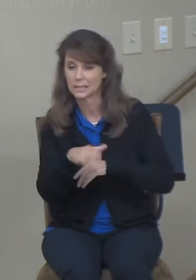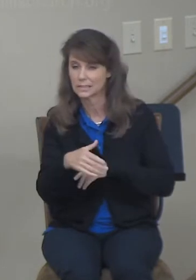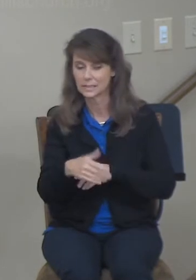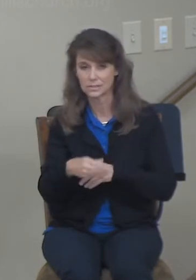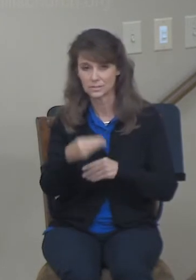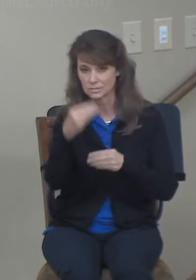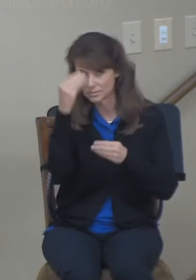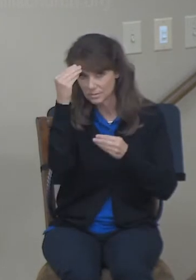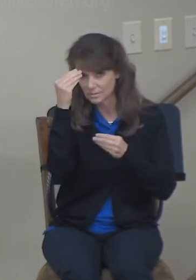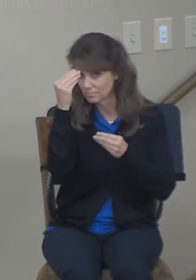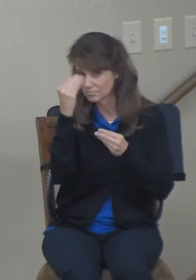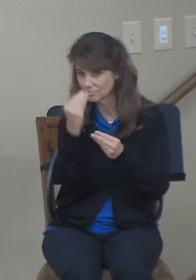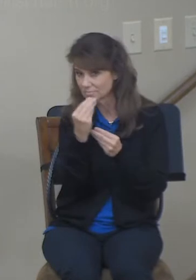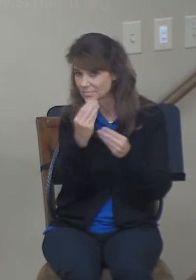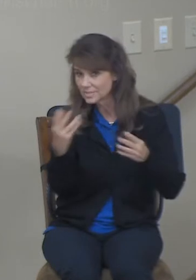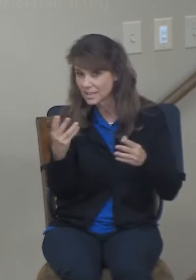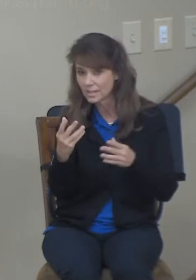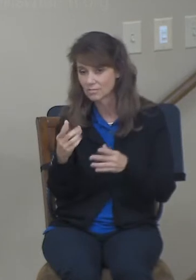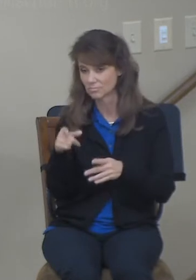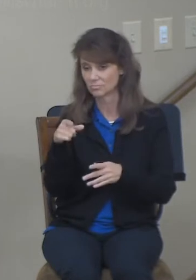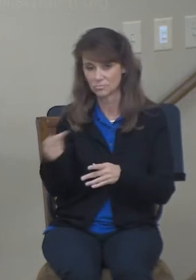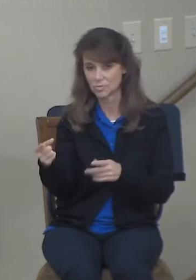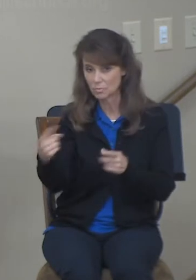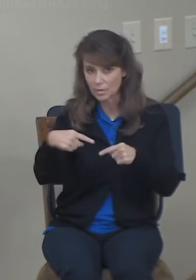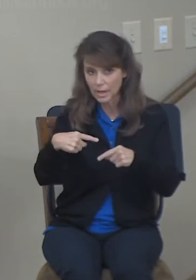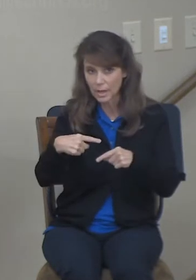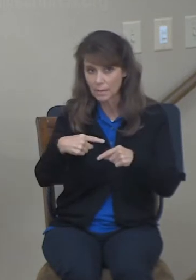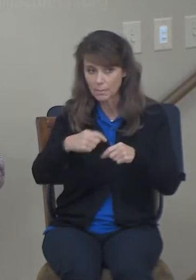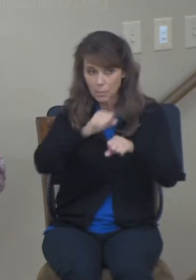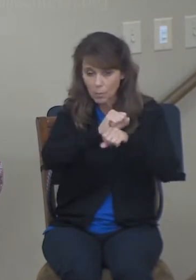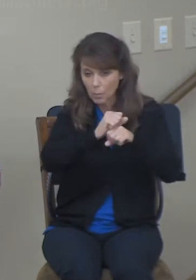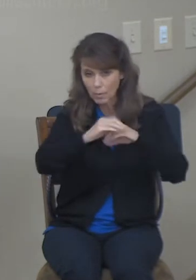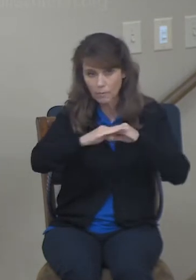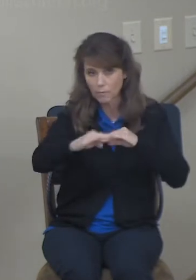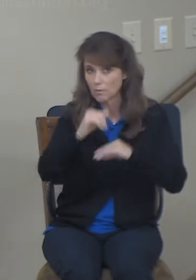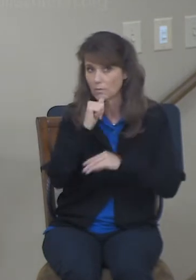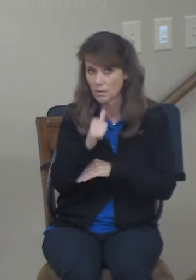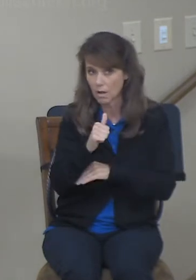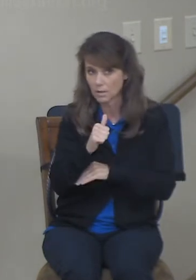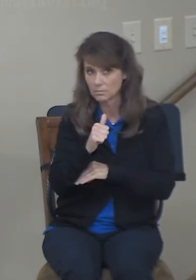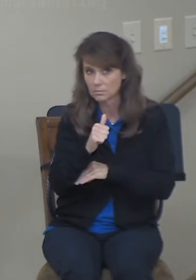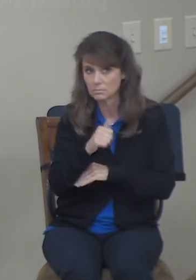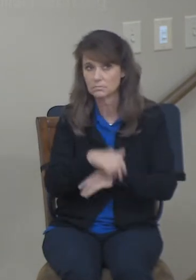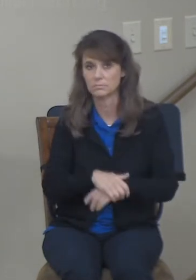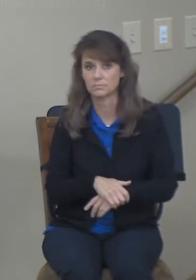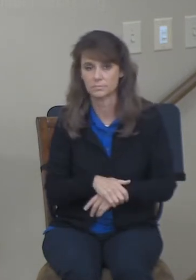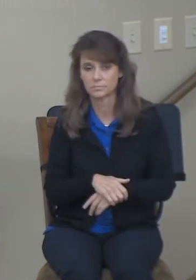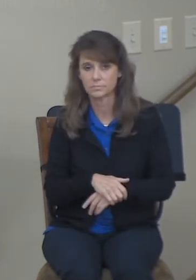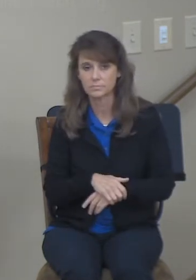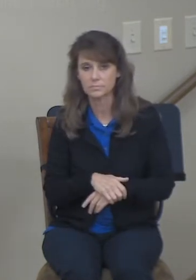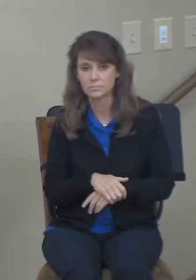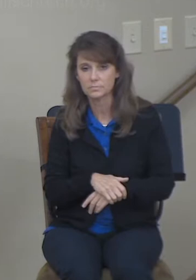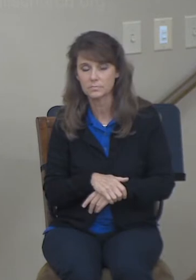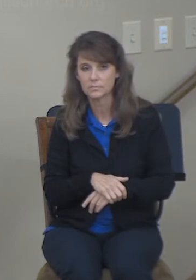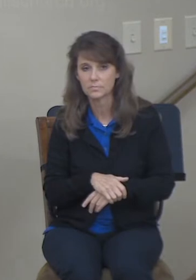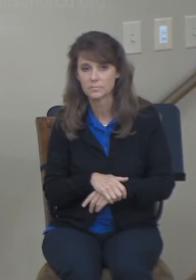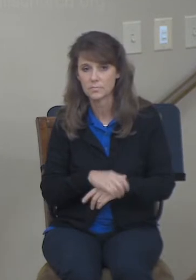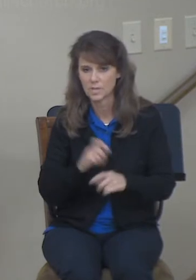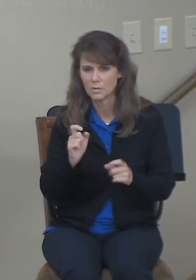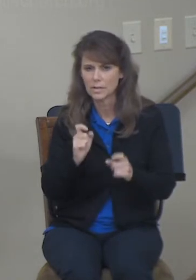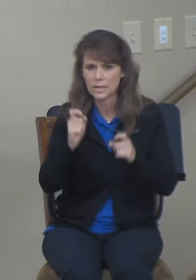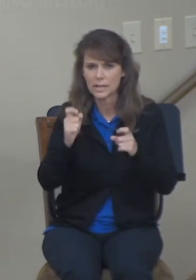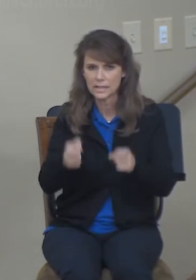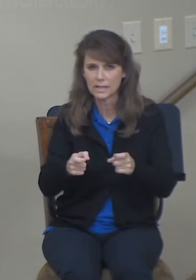that the woman came to the threshing floor. And to show his approval, he asked her to hold out her cloak and he gives her six measures of